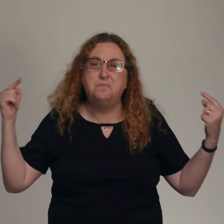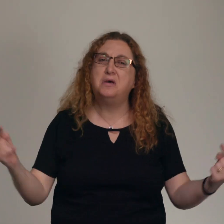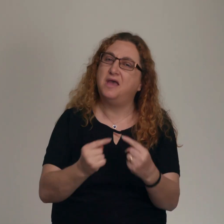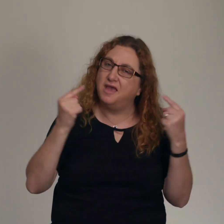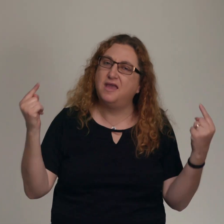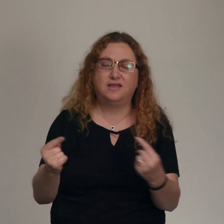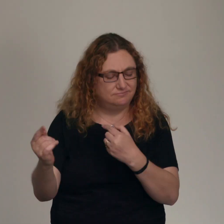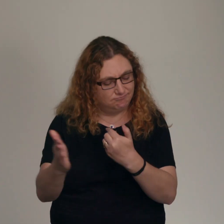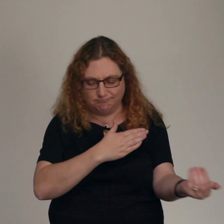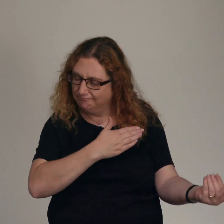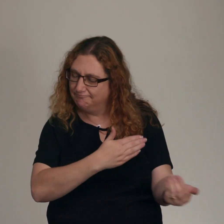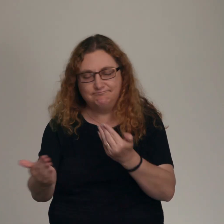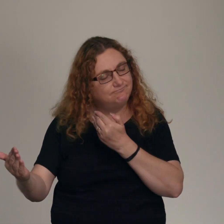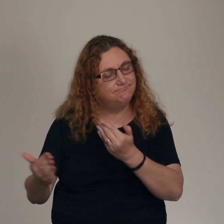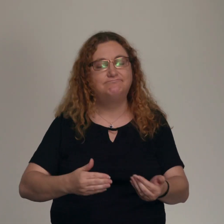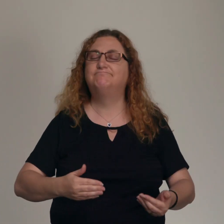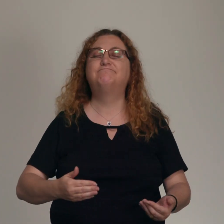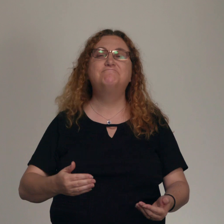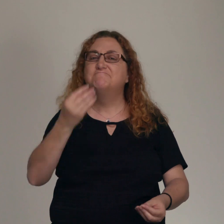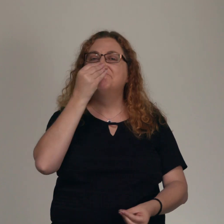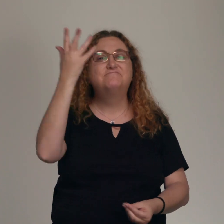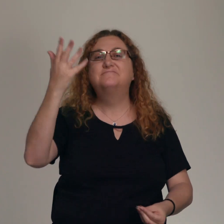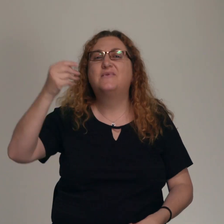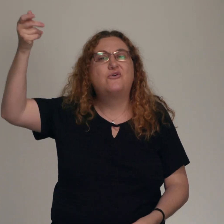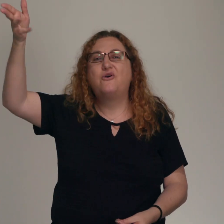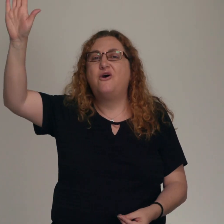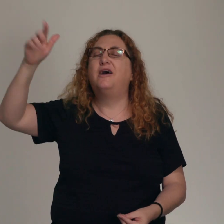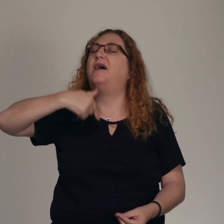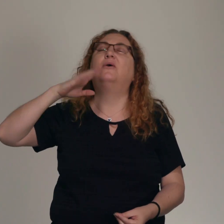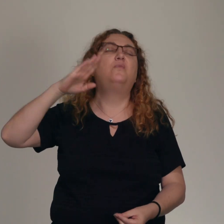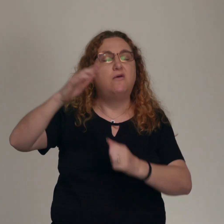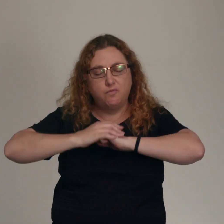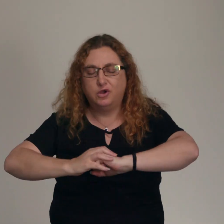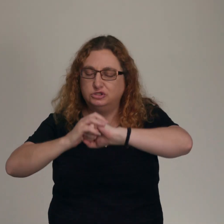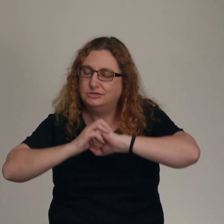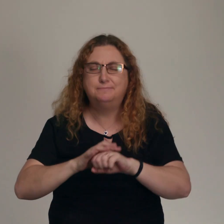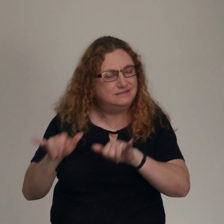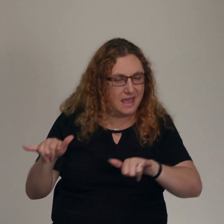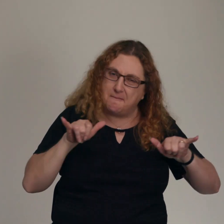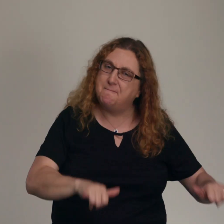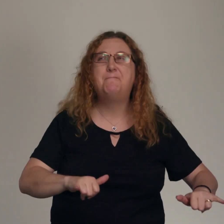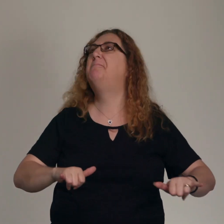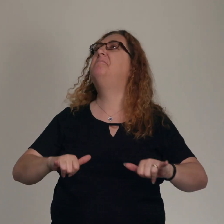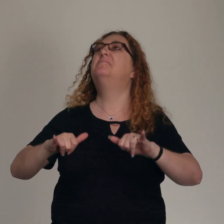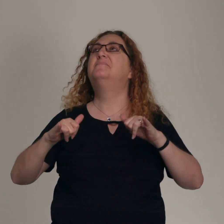my god I will worship the same you will be